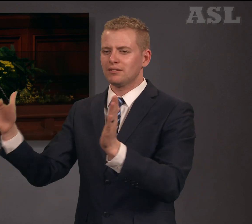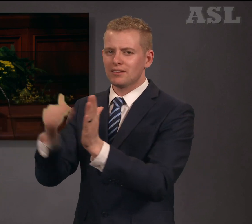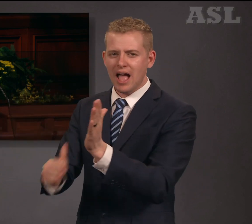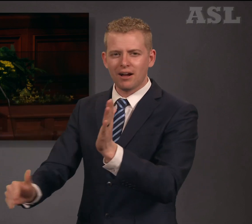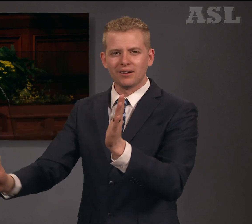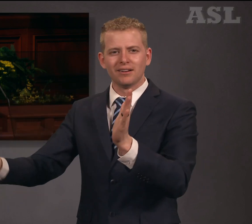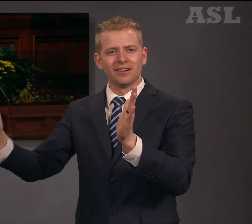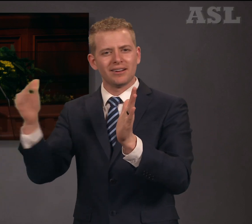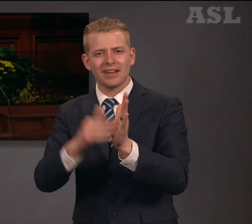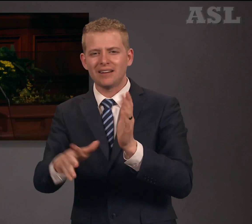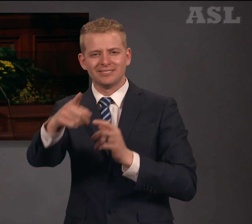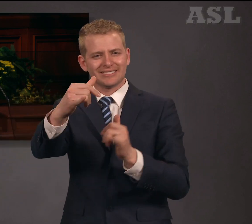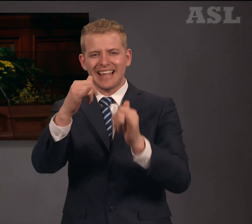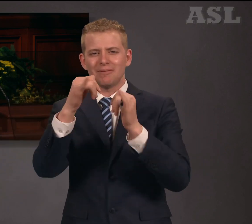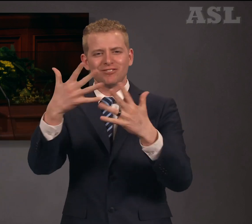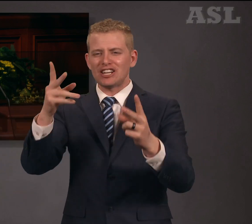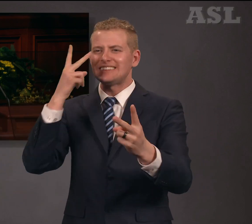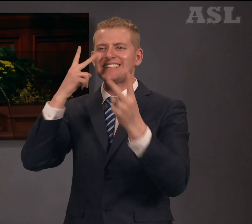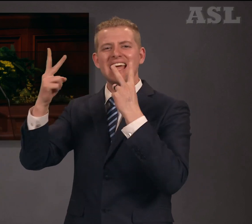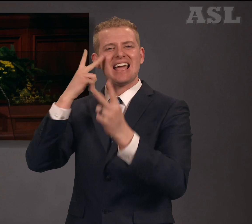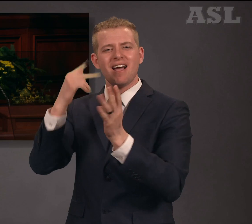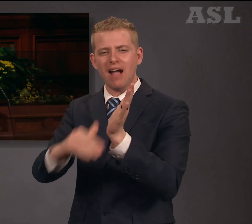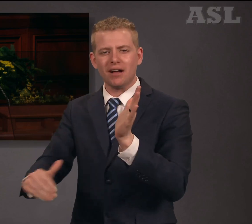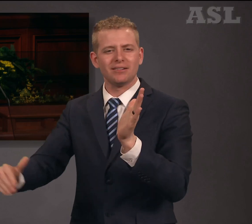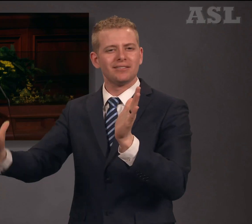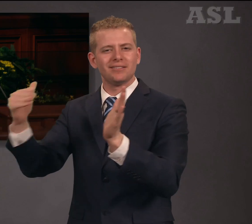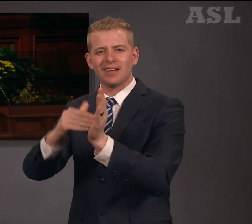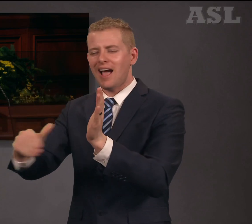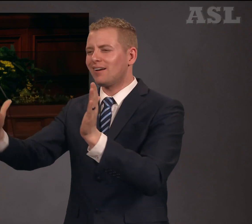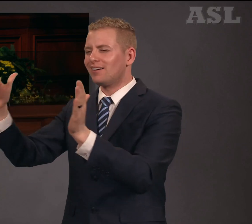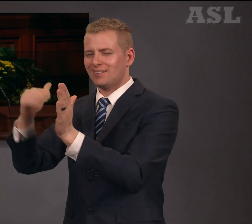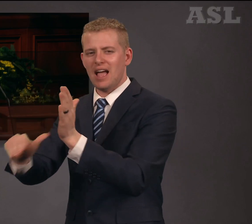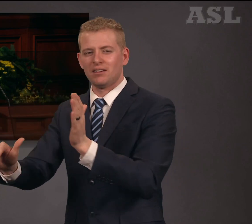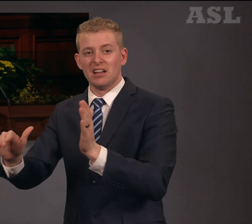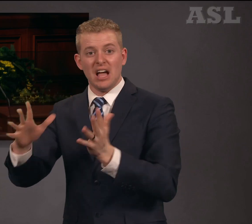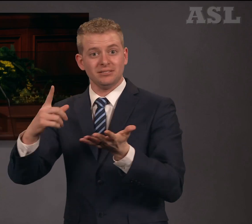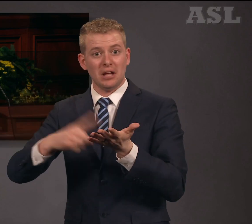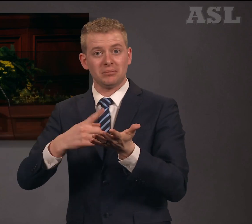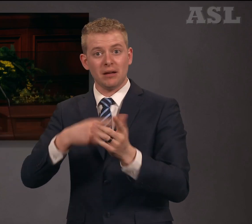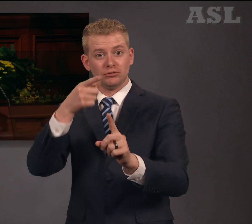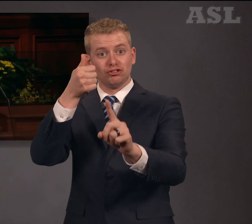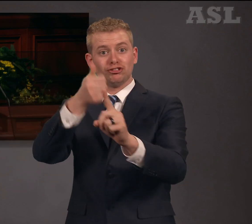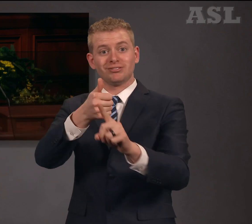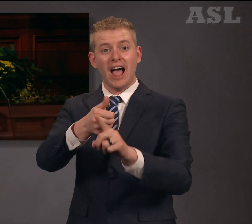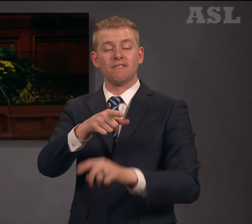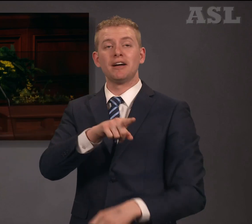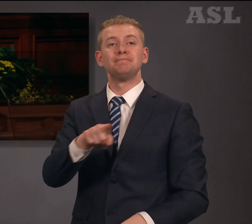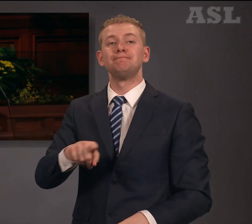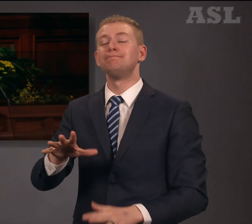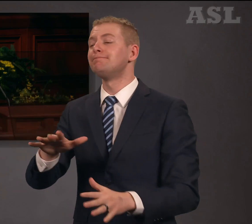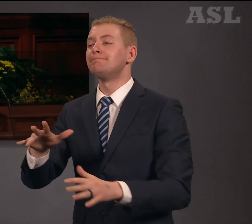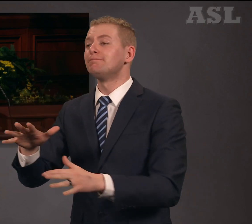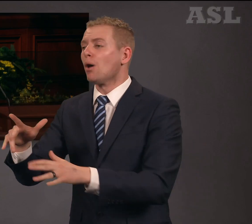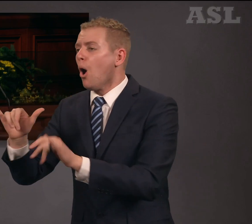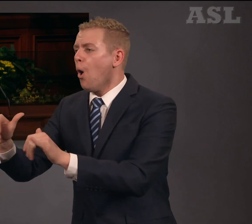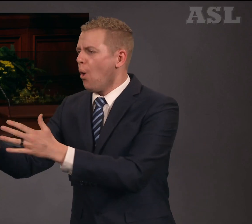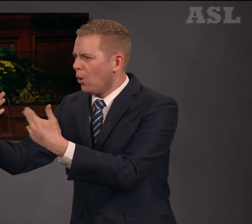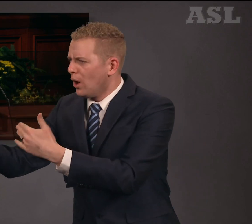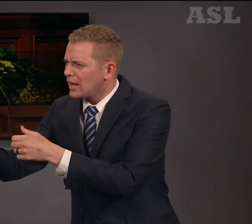world. You have seen it as well. At times, when you are being led to the rescue,